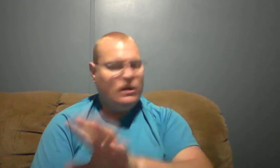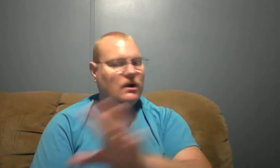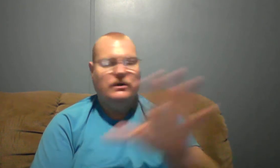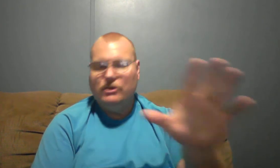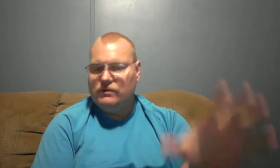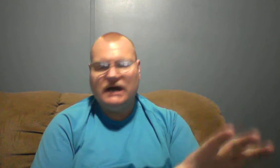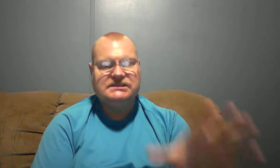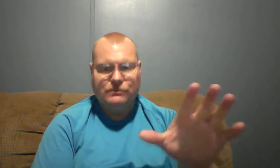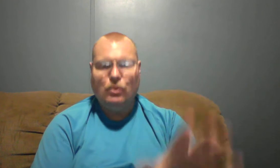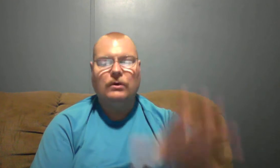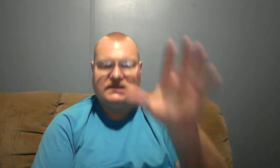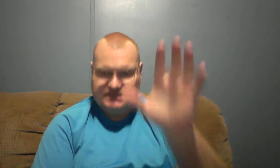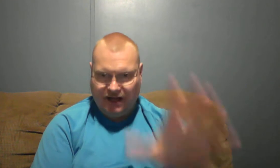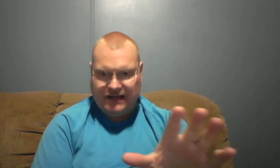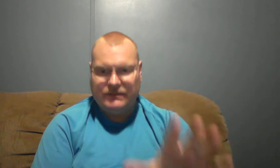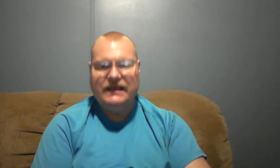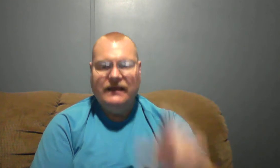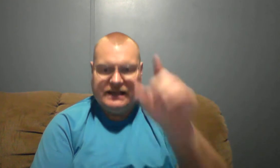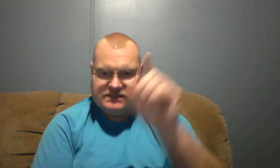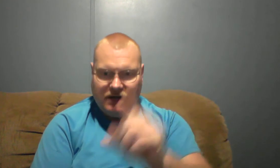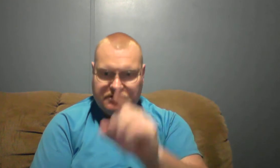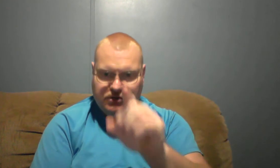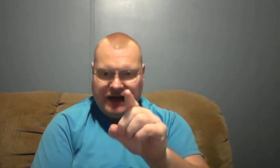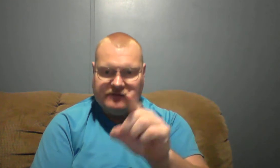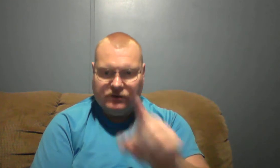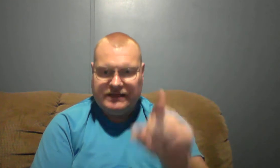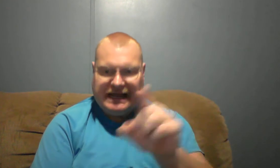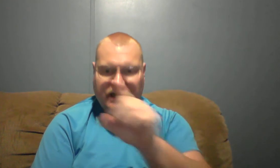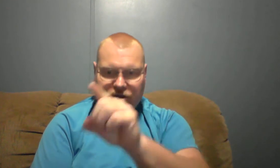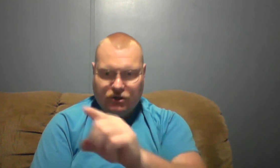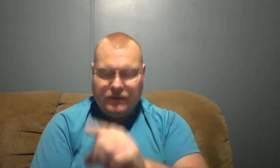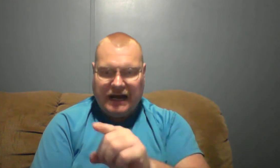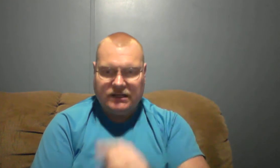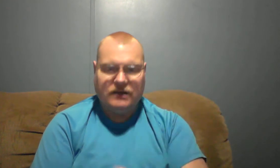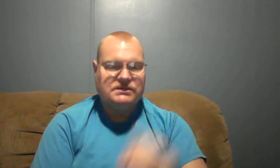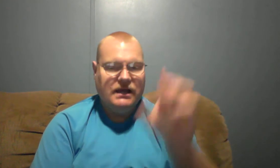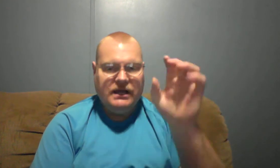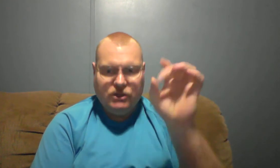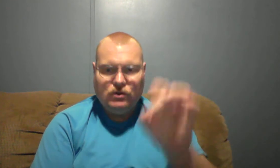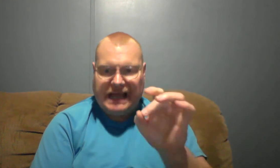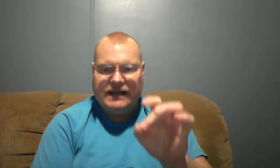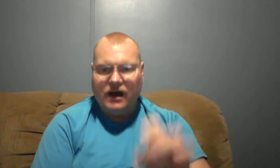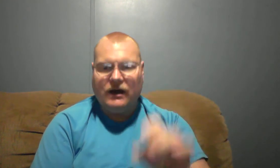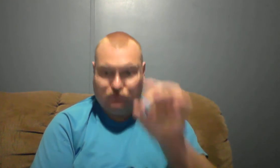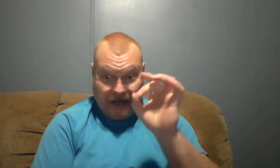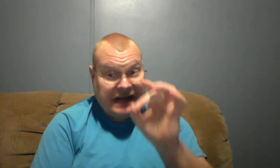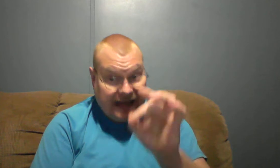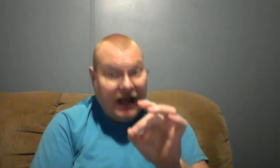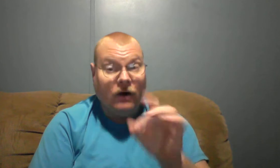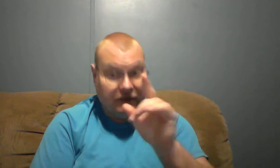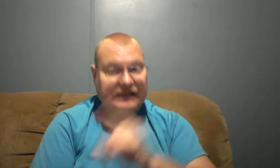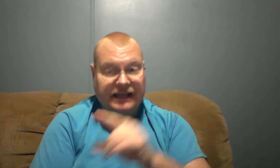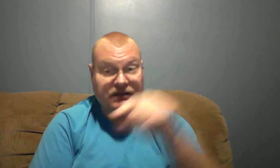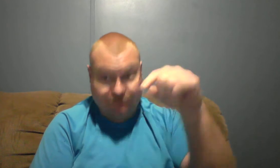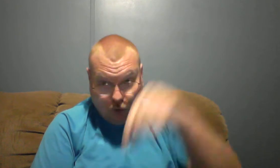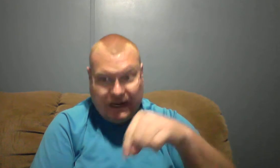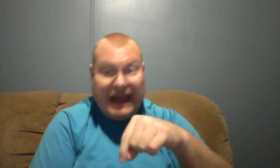not support sodomy. As long as you have it written down in your bylaws, you cannot right now, at least for now,